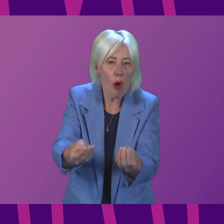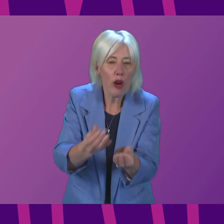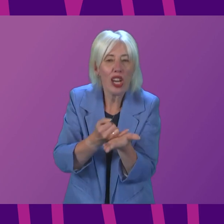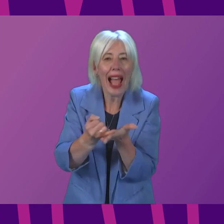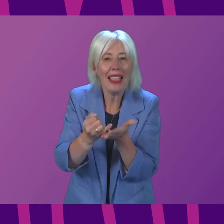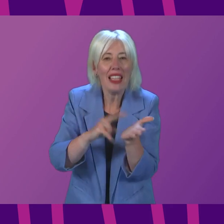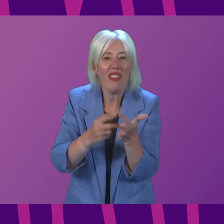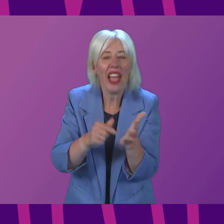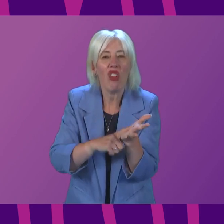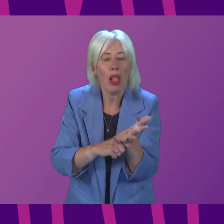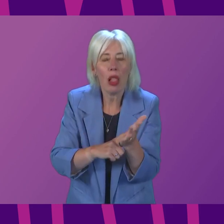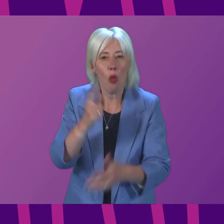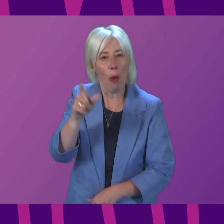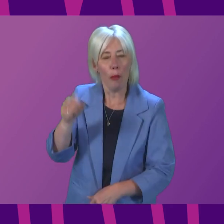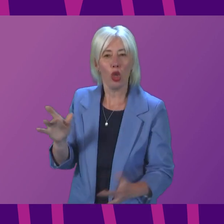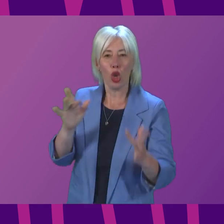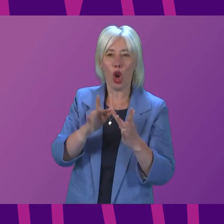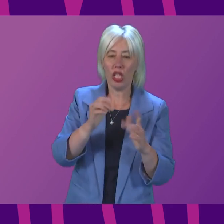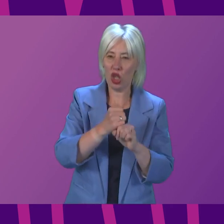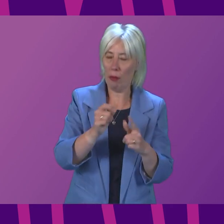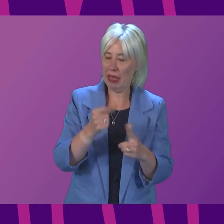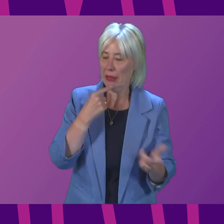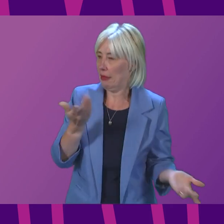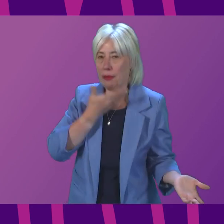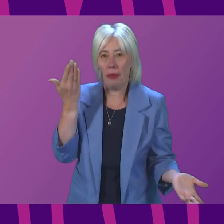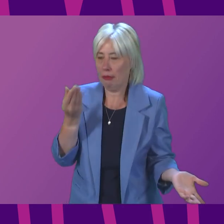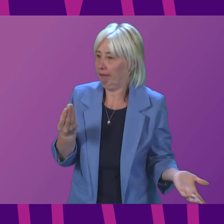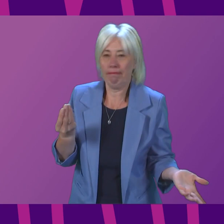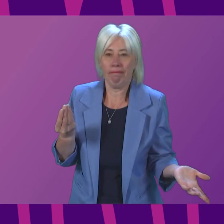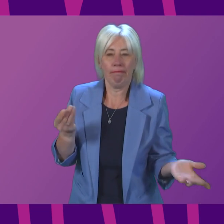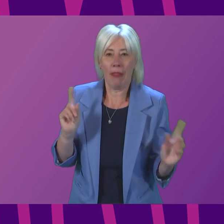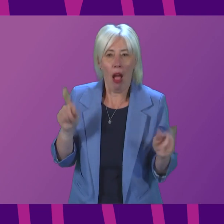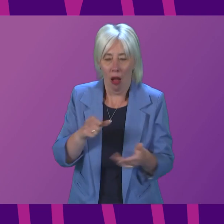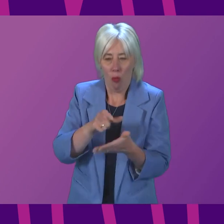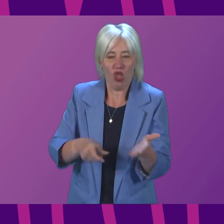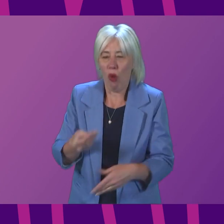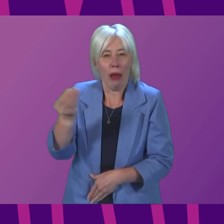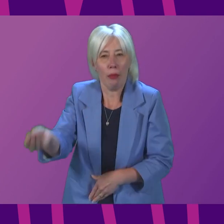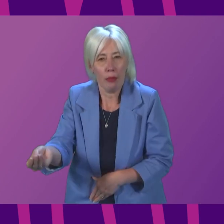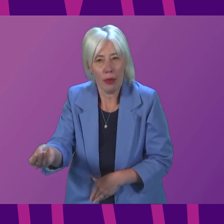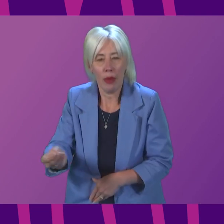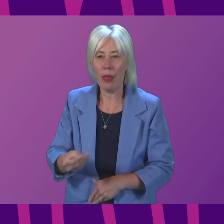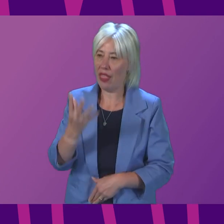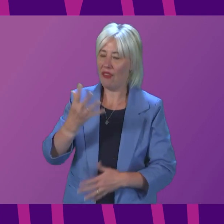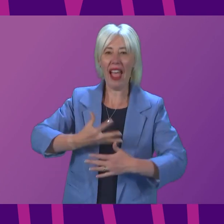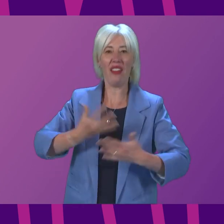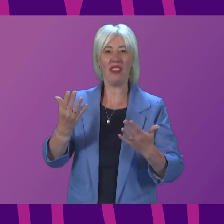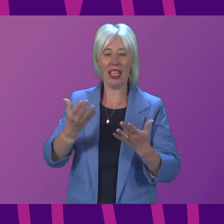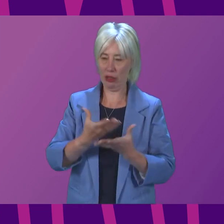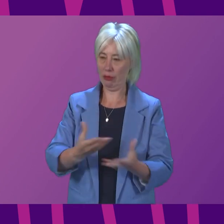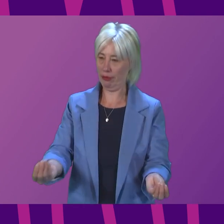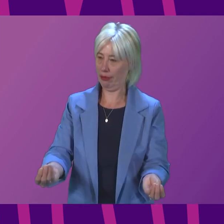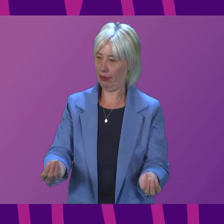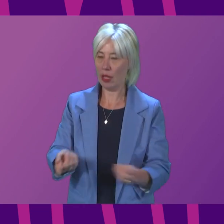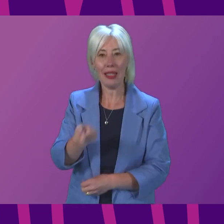One contacted their GP, but the GP had no supplies, no ability to prescribe. The five days passed without her receiving